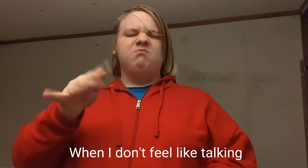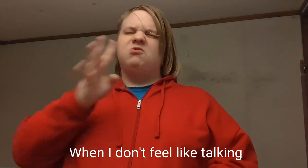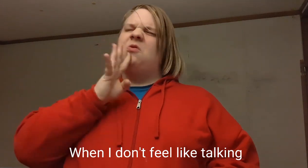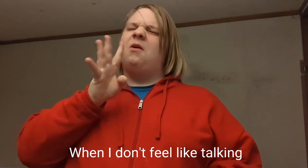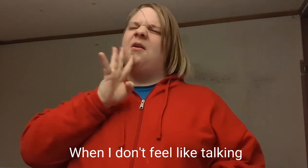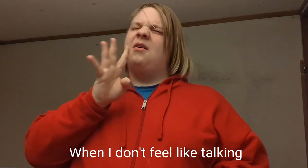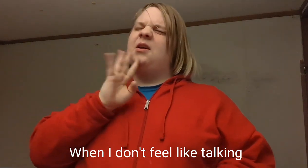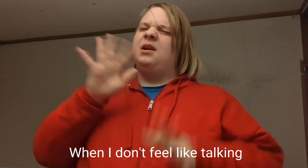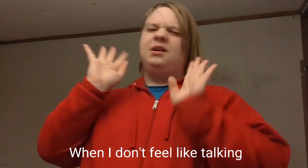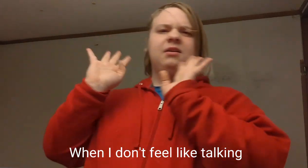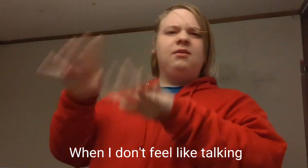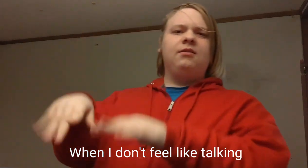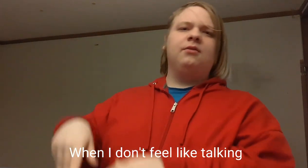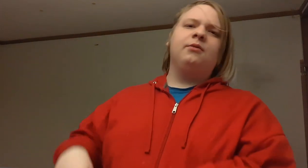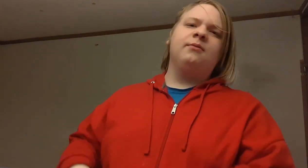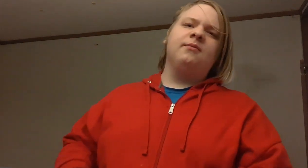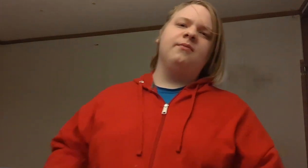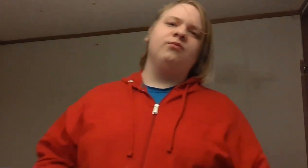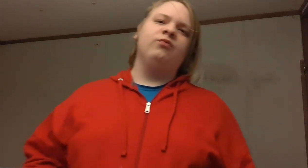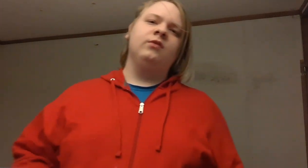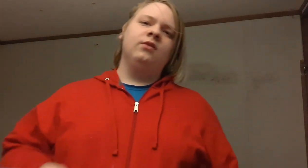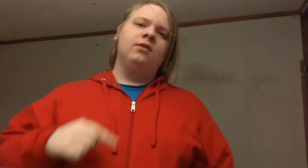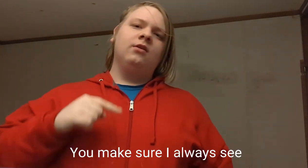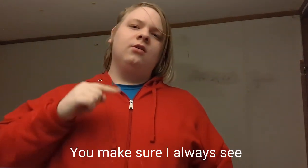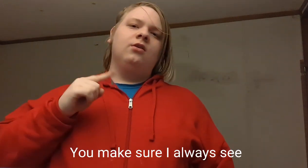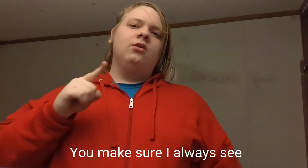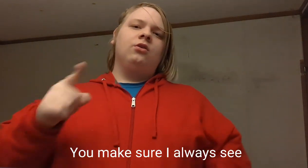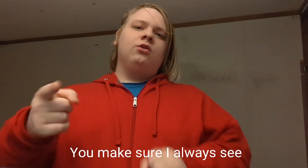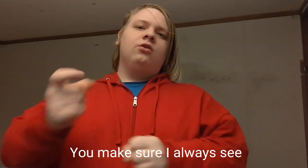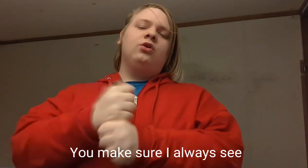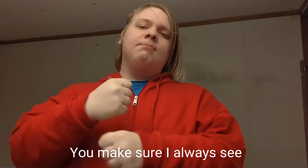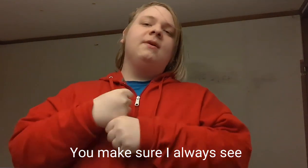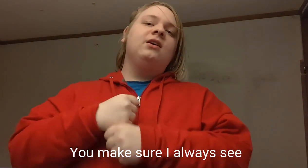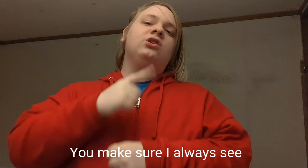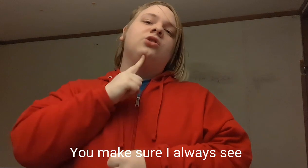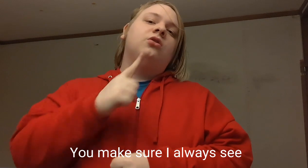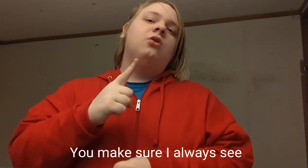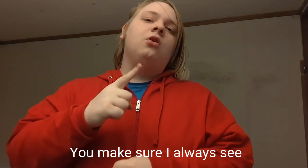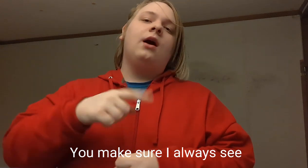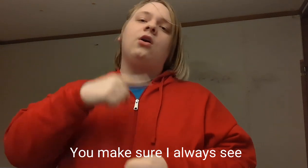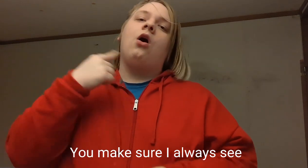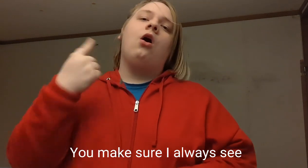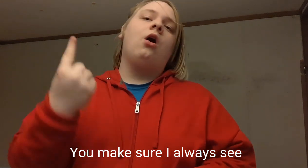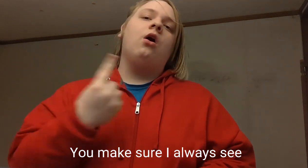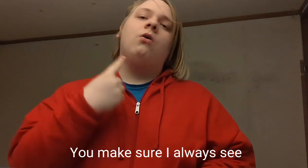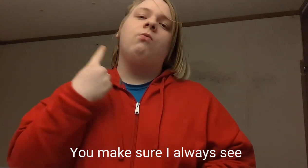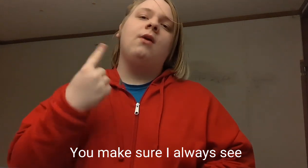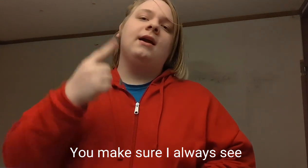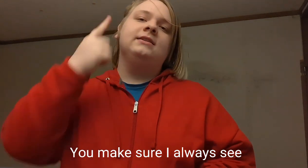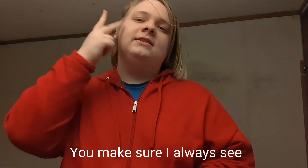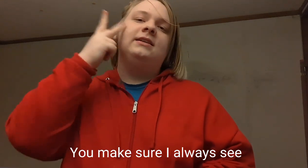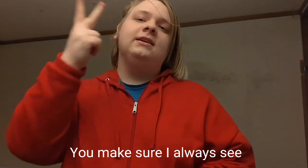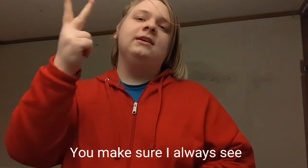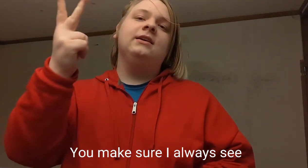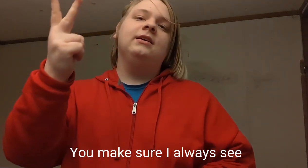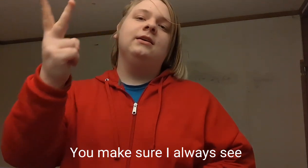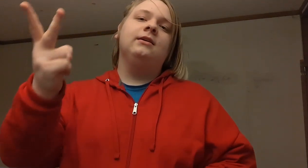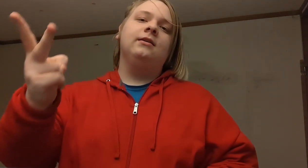talking You make sure I always see the